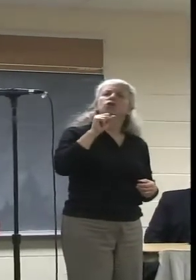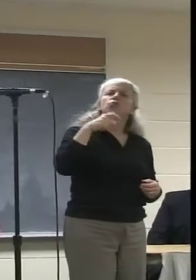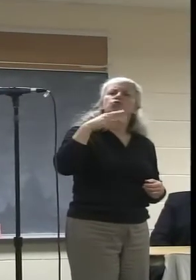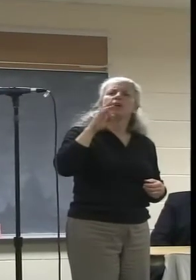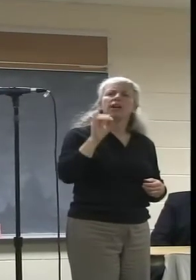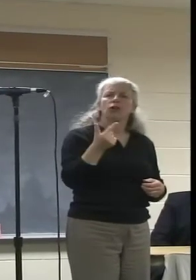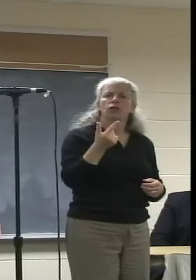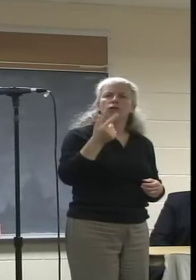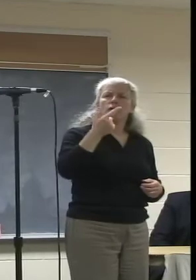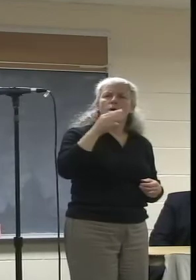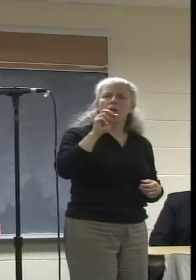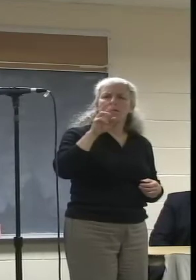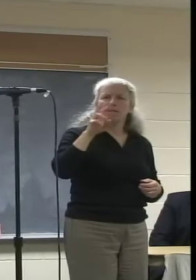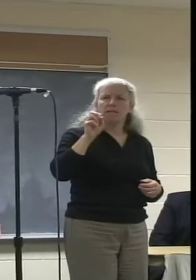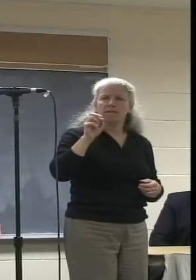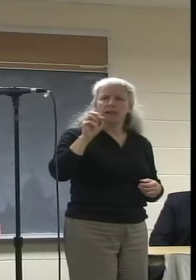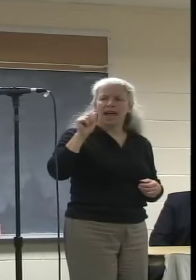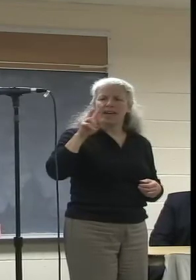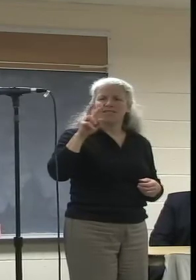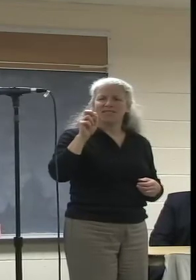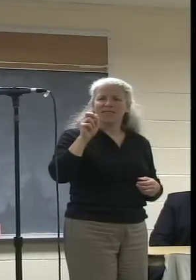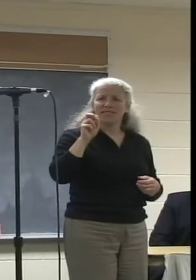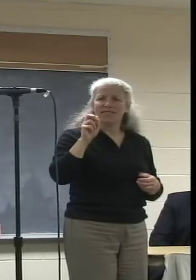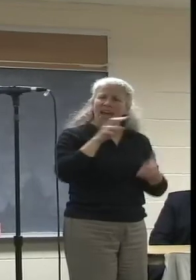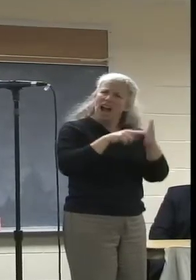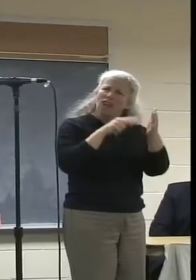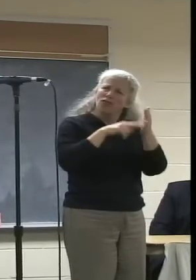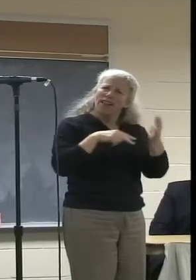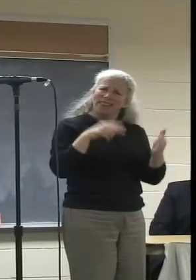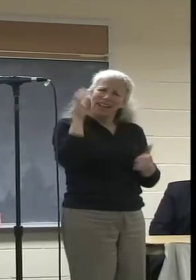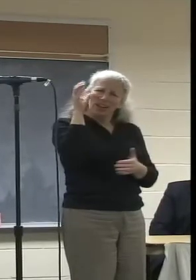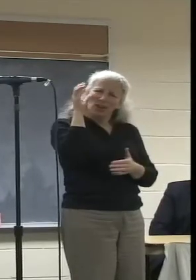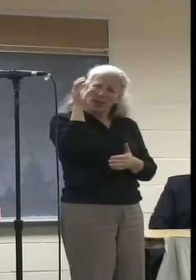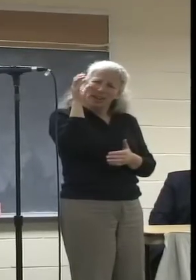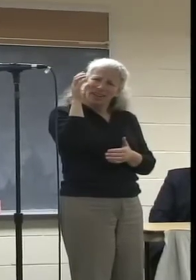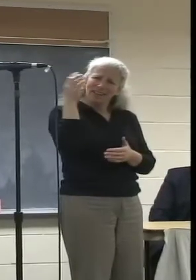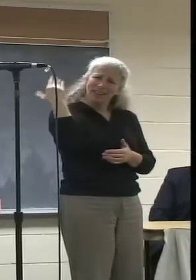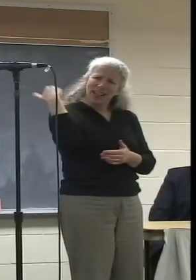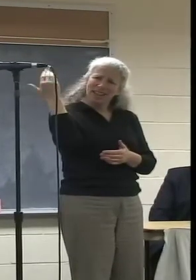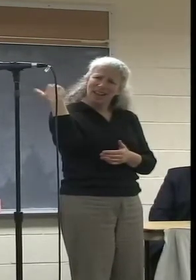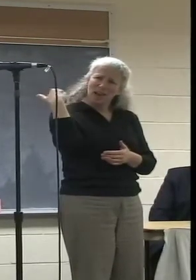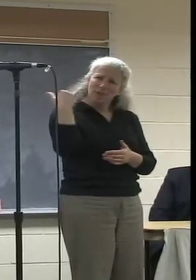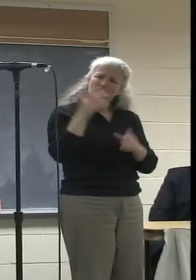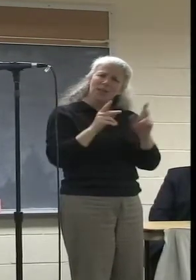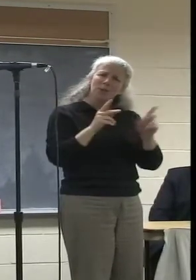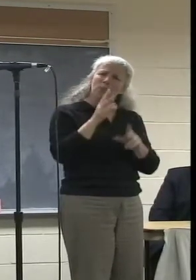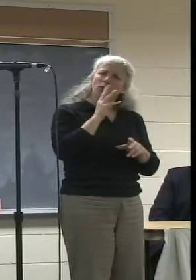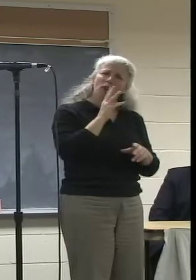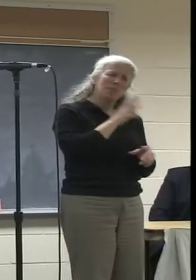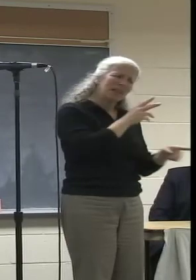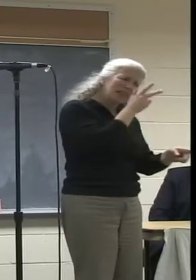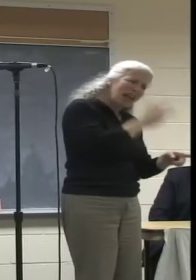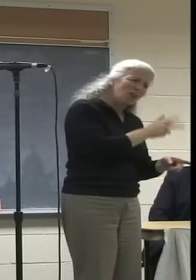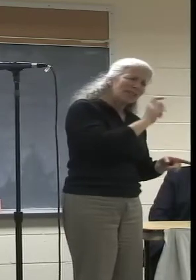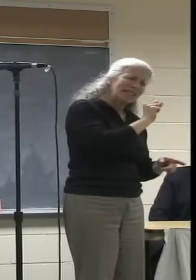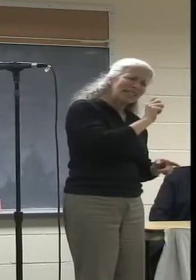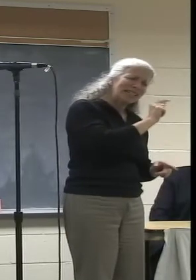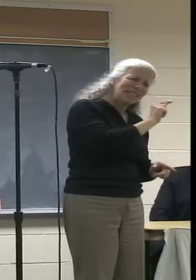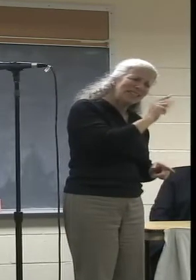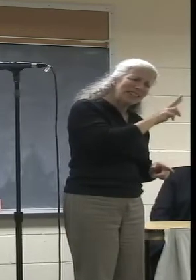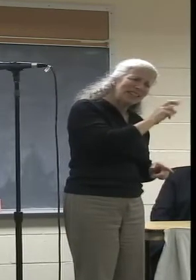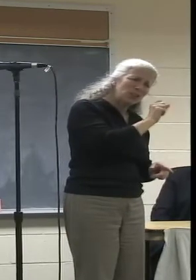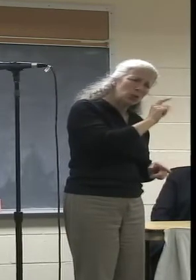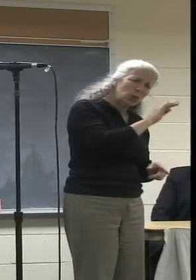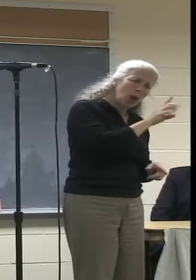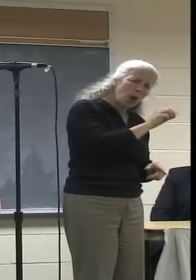old hearing from last time and all the issues were about the TV studio and how bad it was. And obviously, it's come